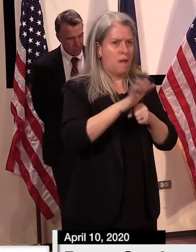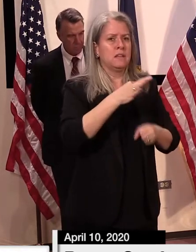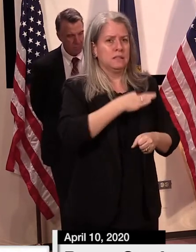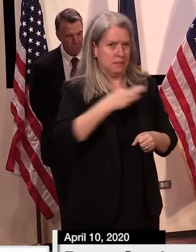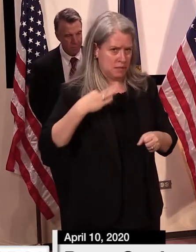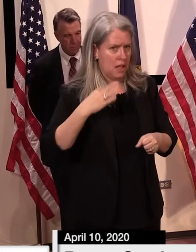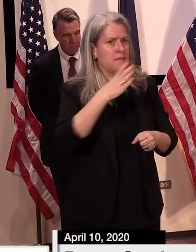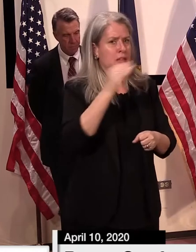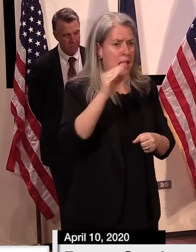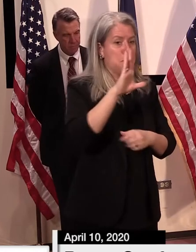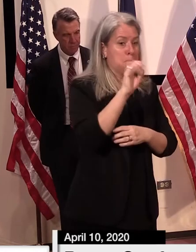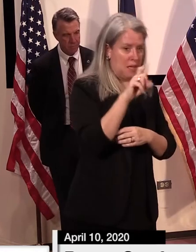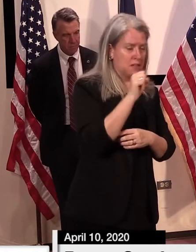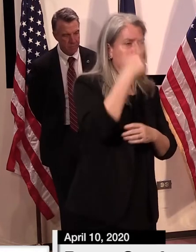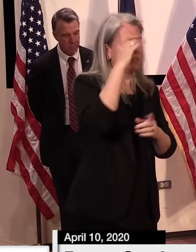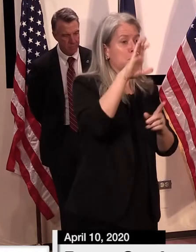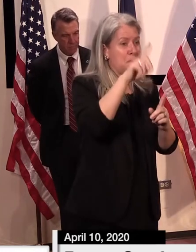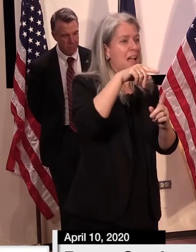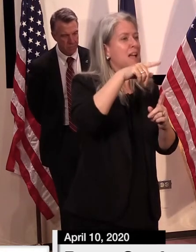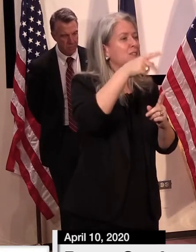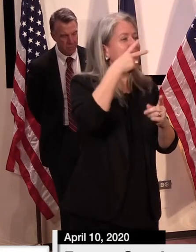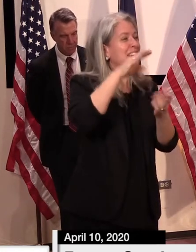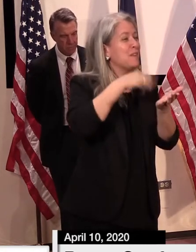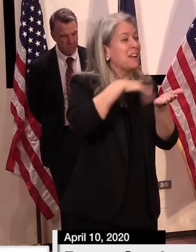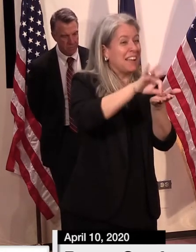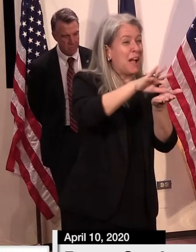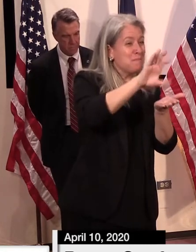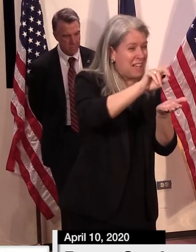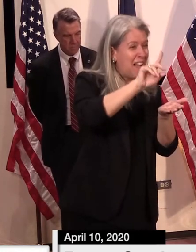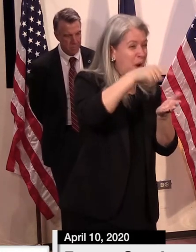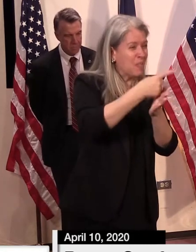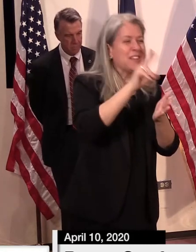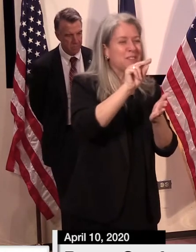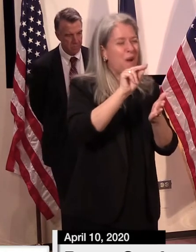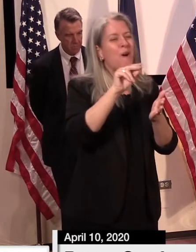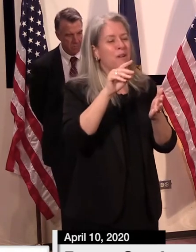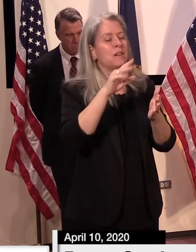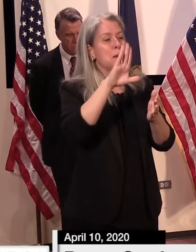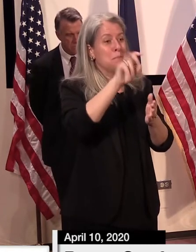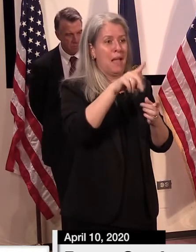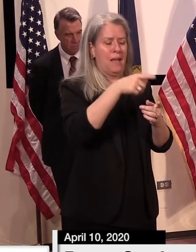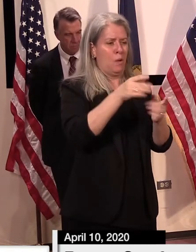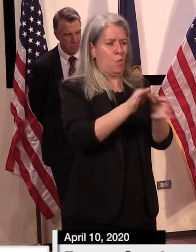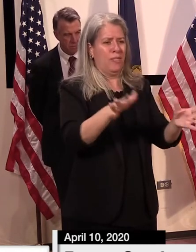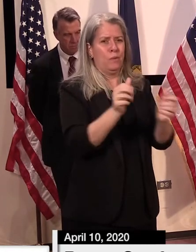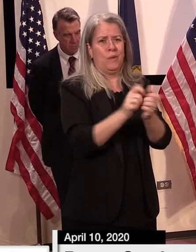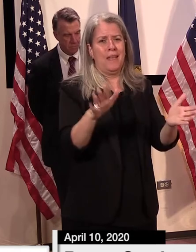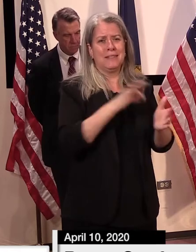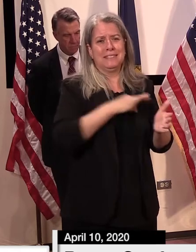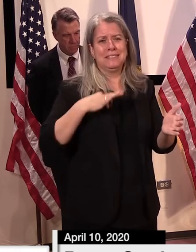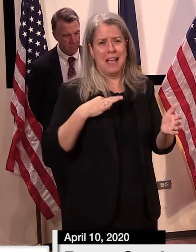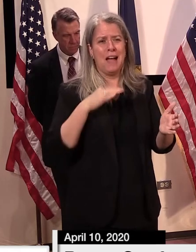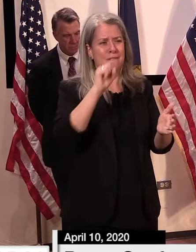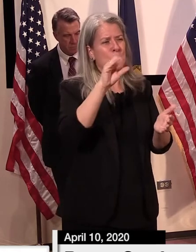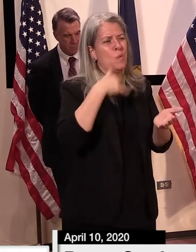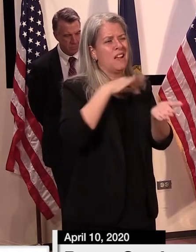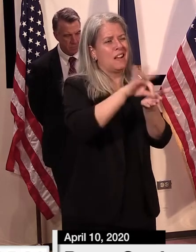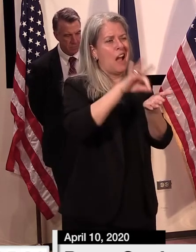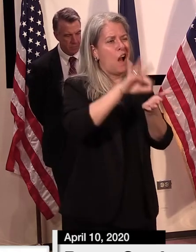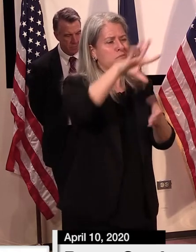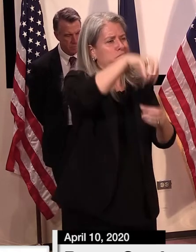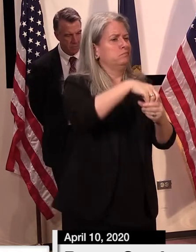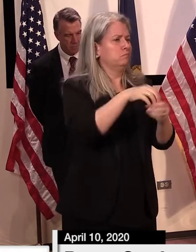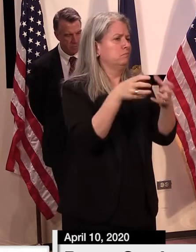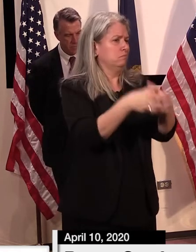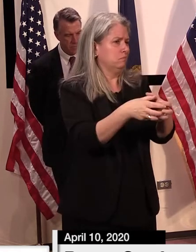at at patrick gymnasium and the capacity that we have at the at the rutland facility at the rink at rutland